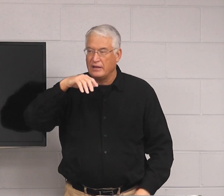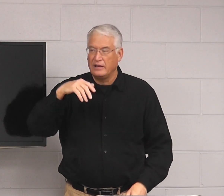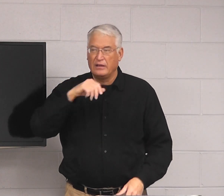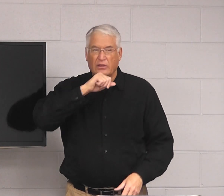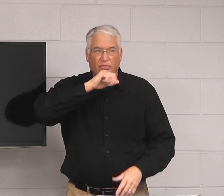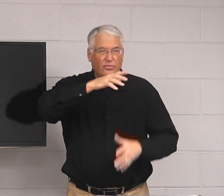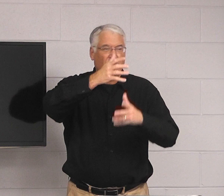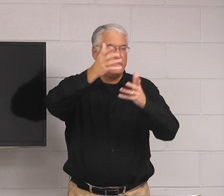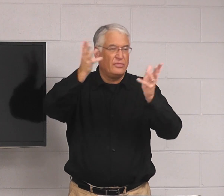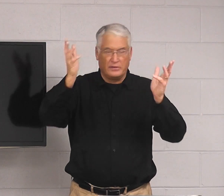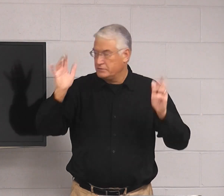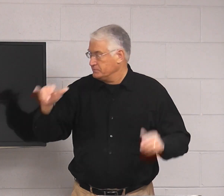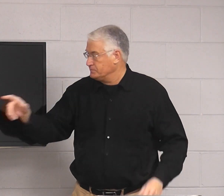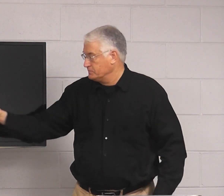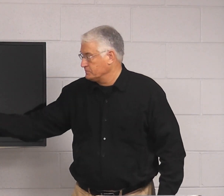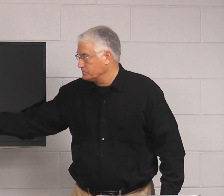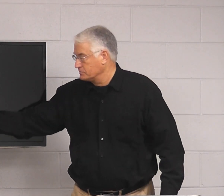It becomes filthy. spreads.